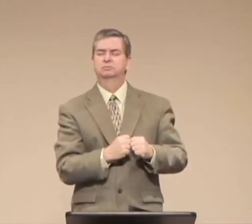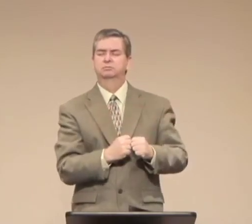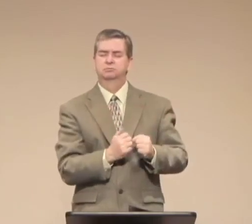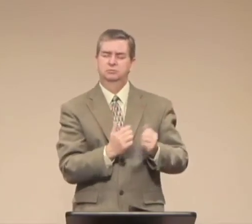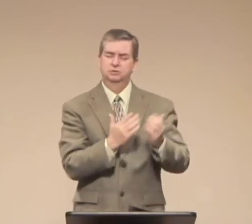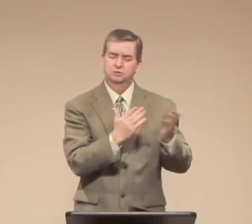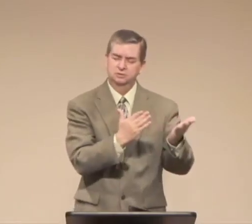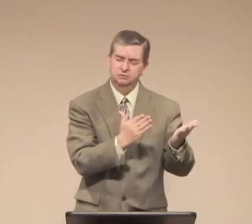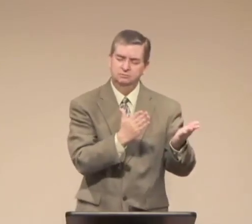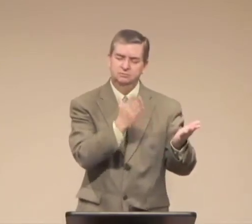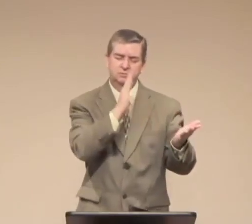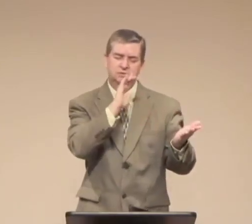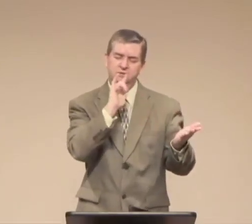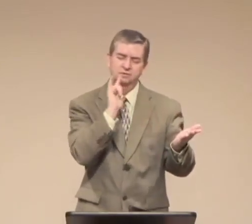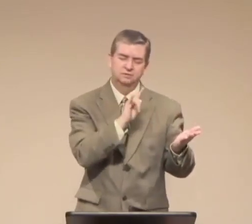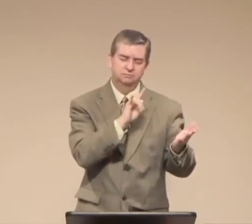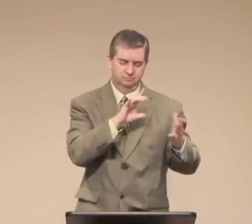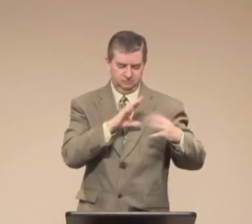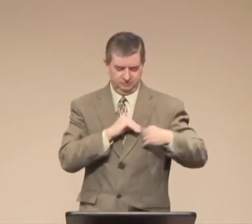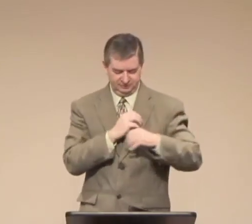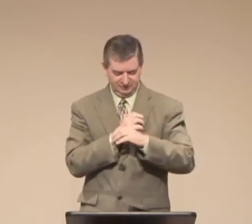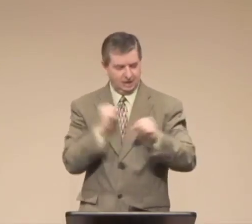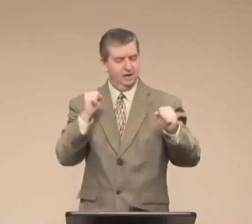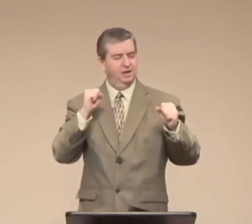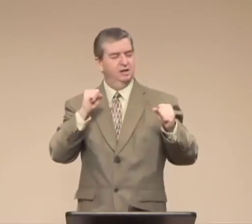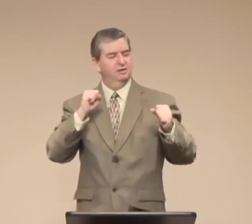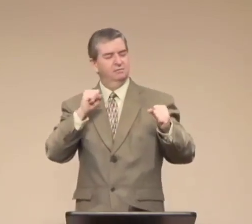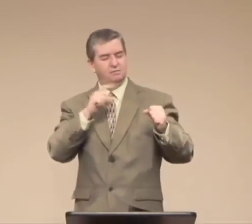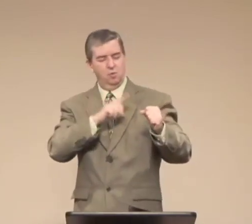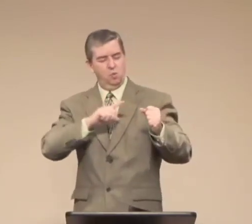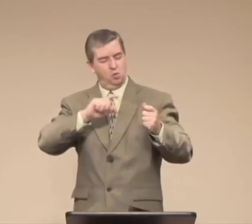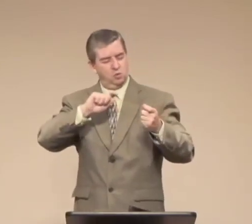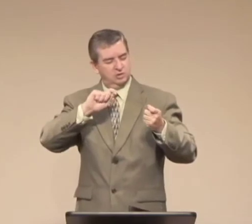and recognize that salvation is the way.